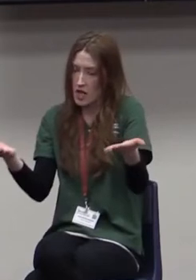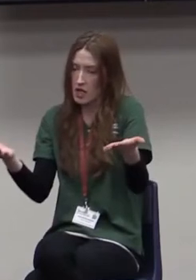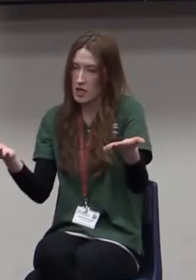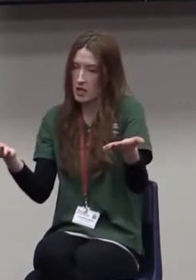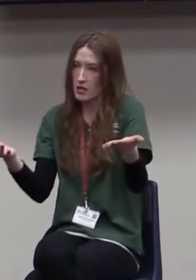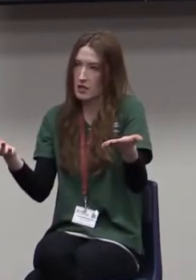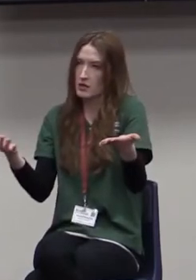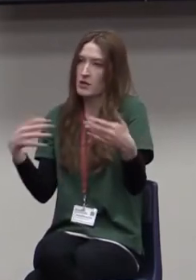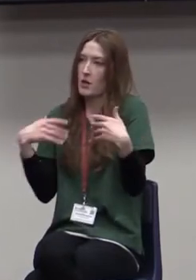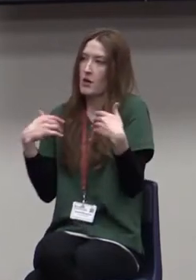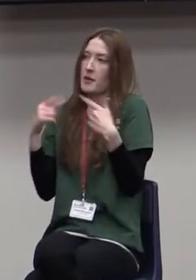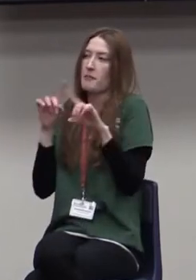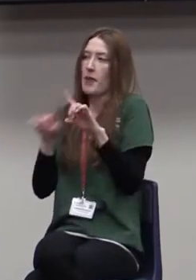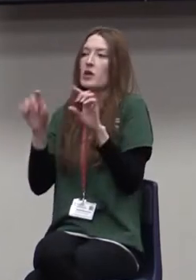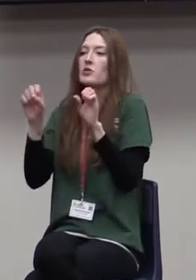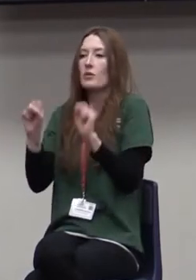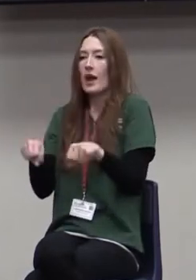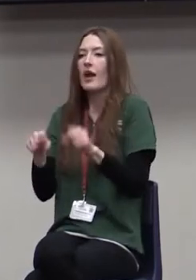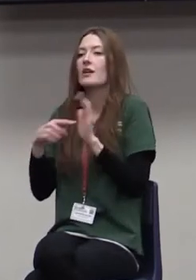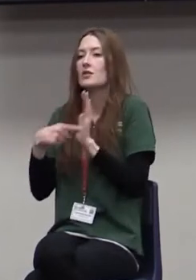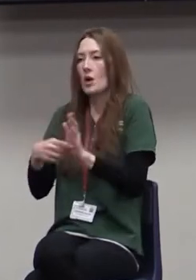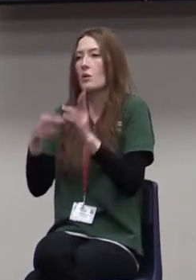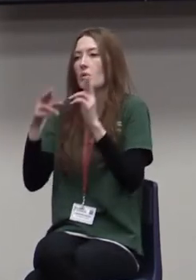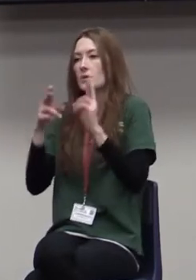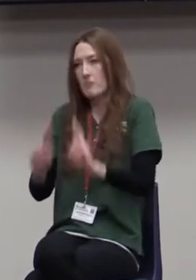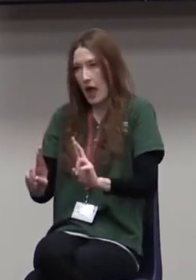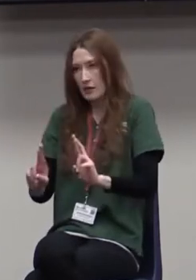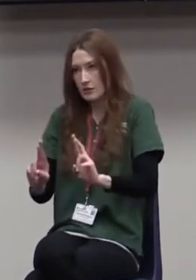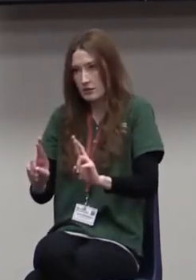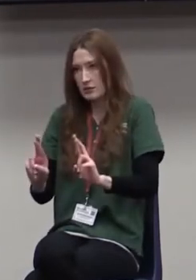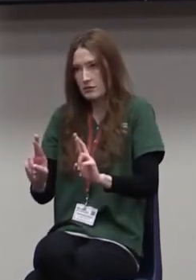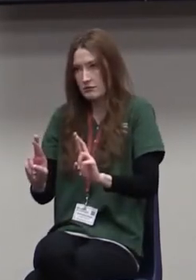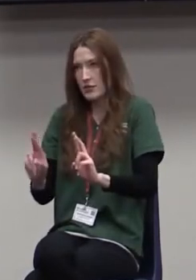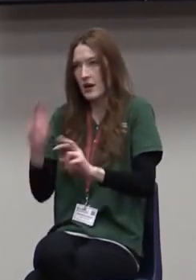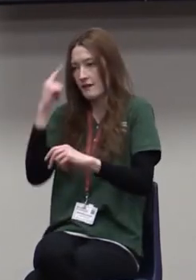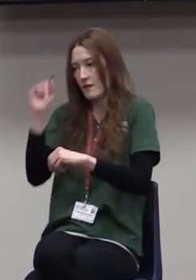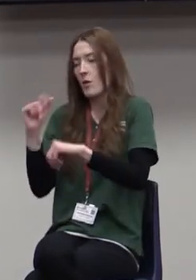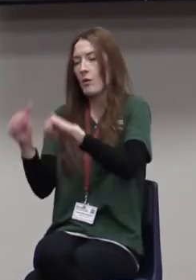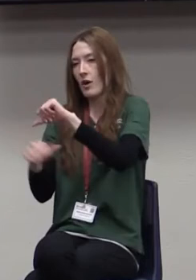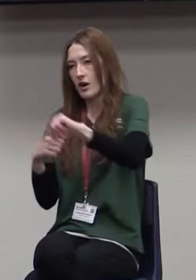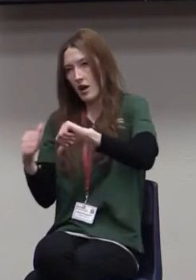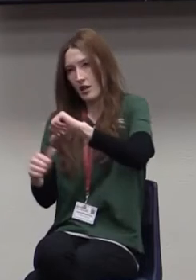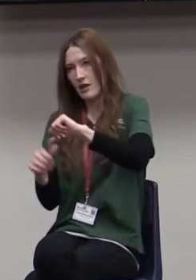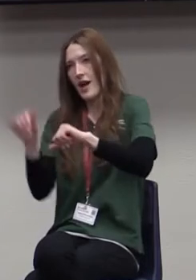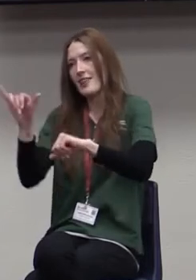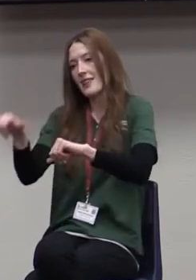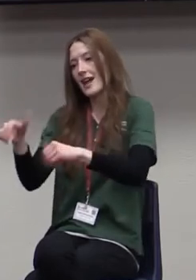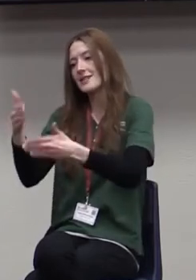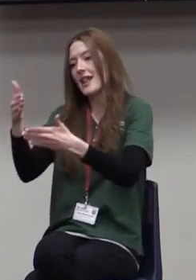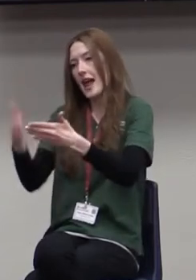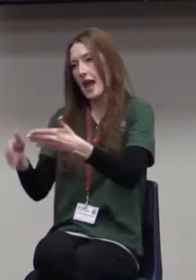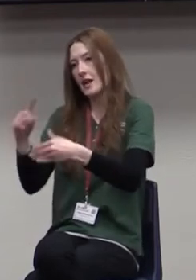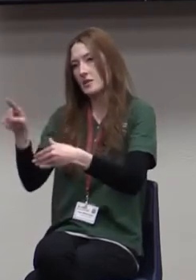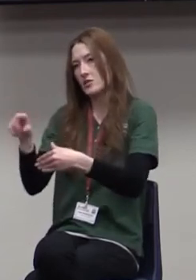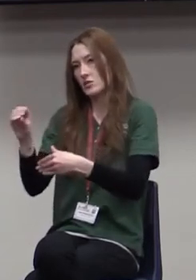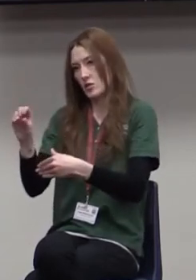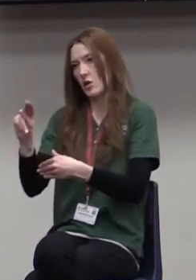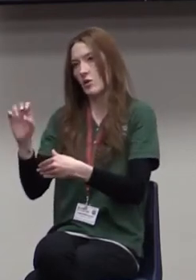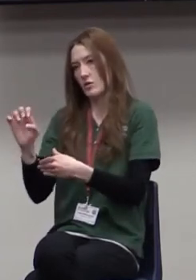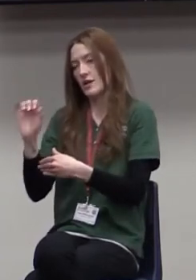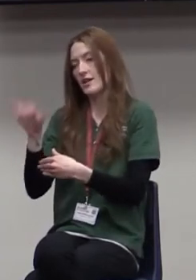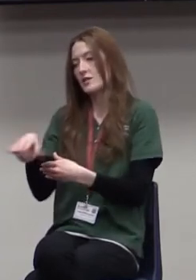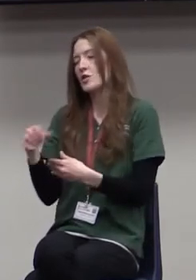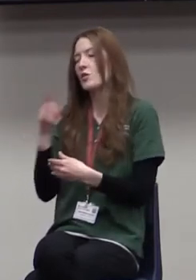to have respect for one another. You see, that's what this end zone represents. It's a place of real